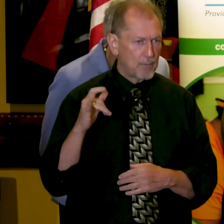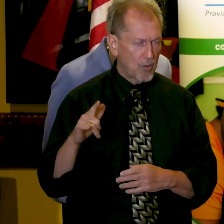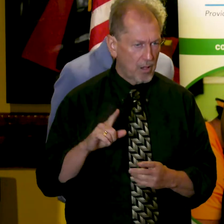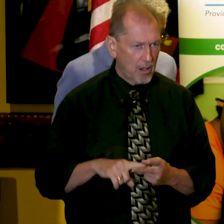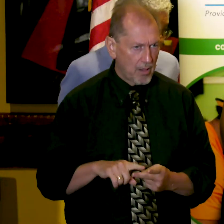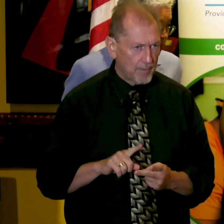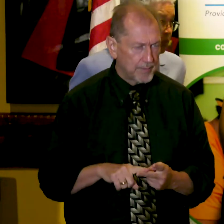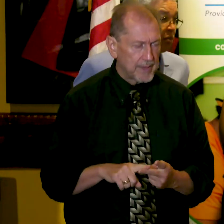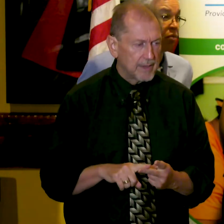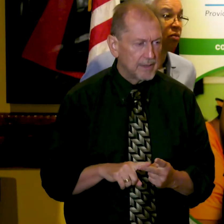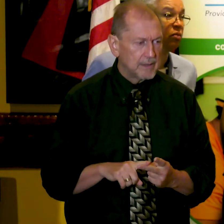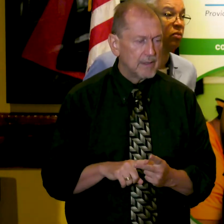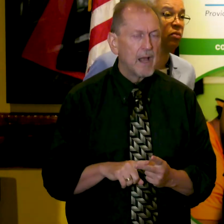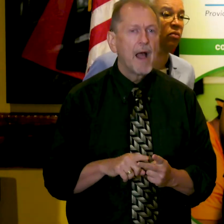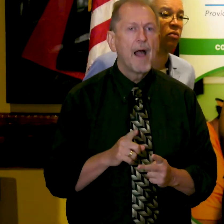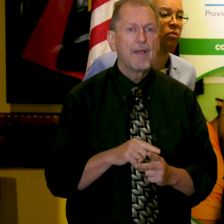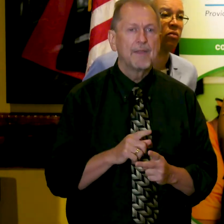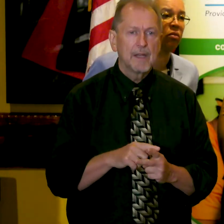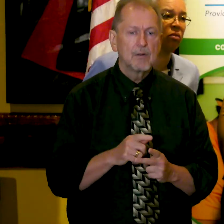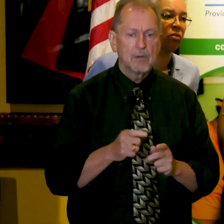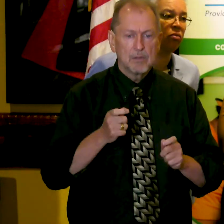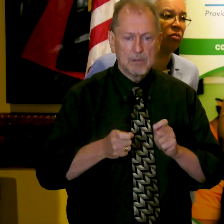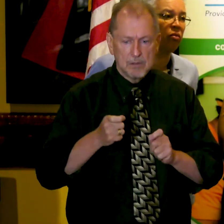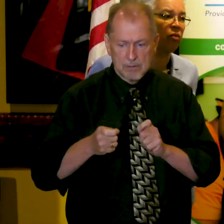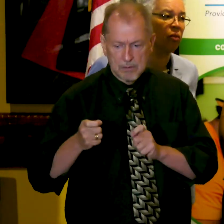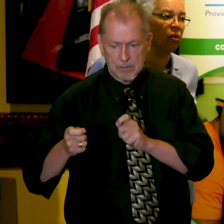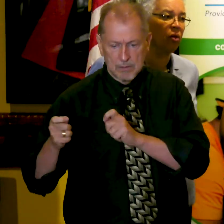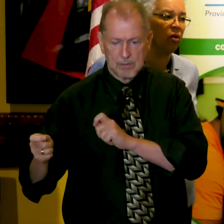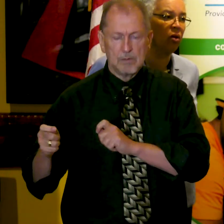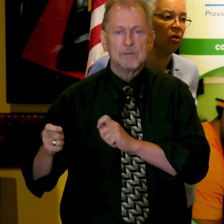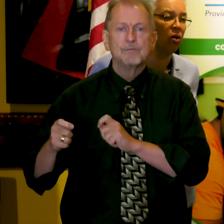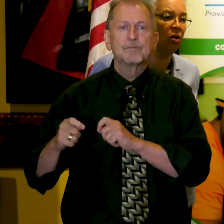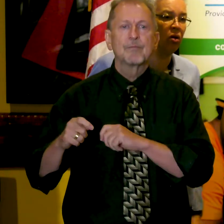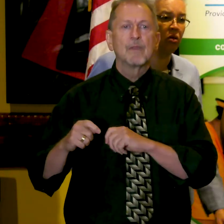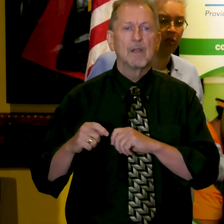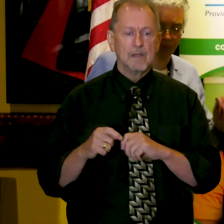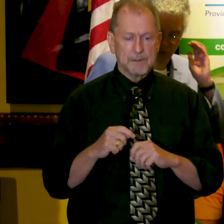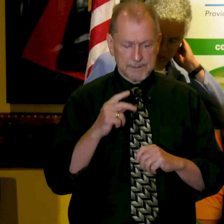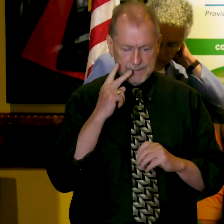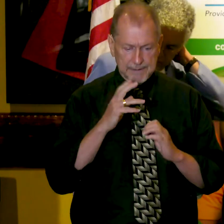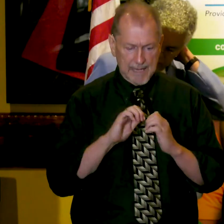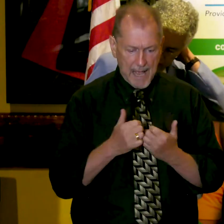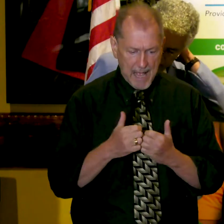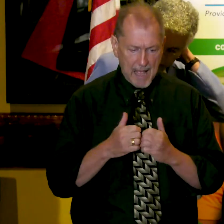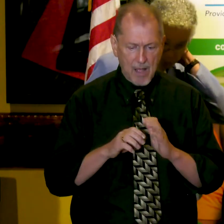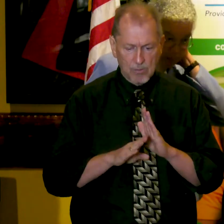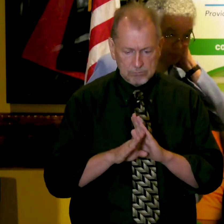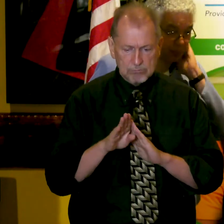is that we will pivot adjust based on where we are in recovery and resilience.